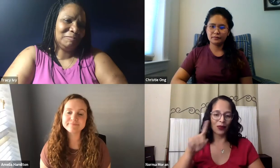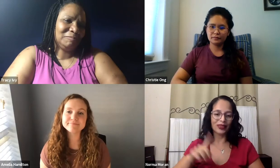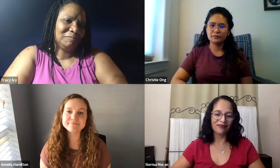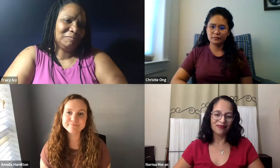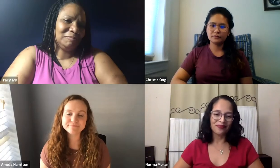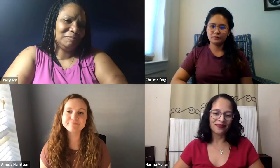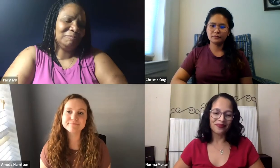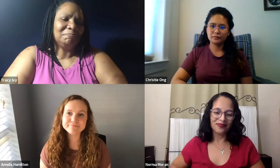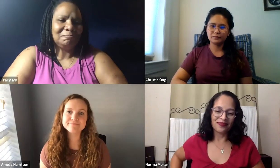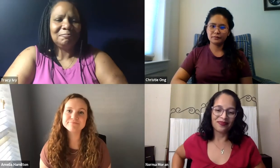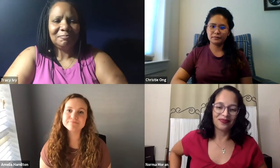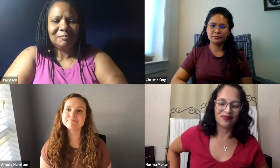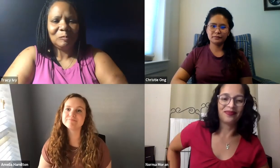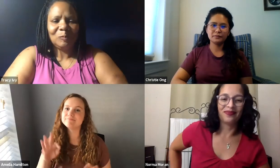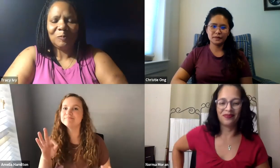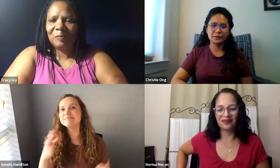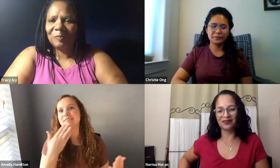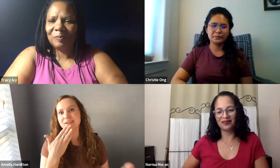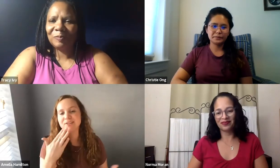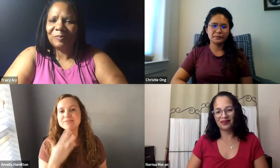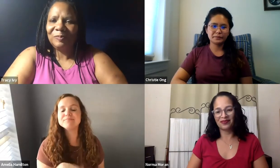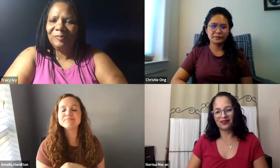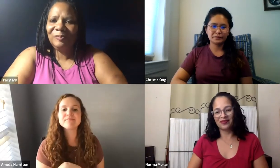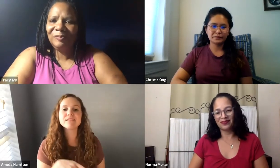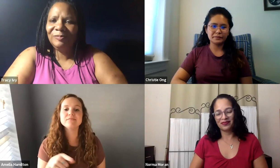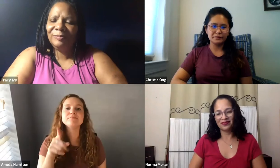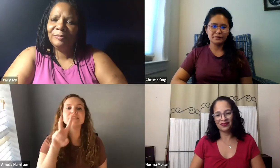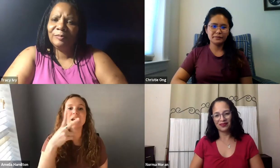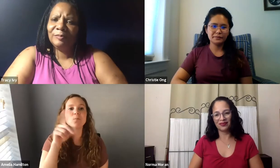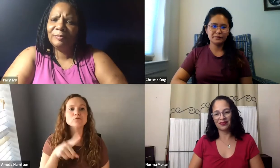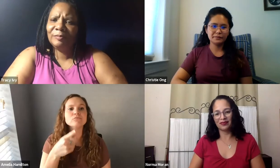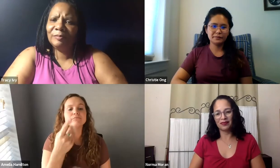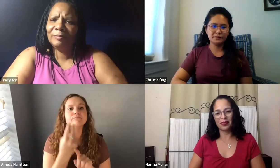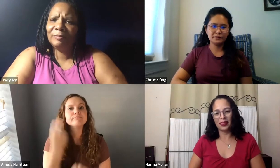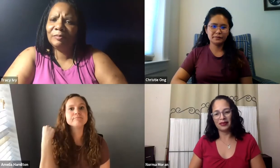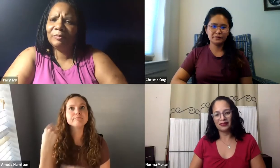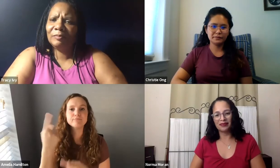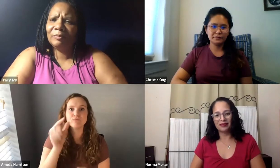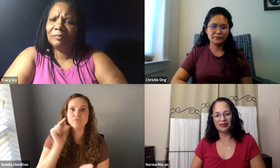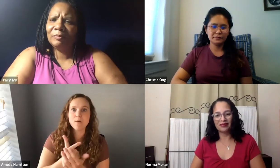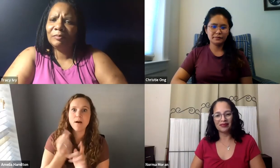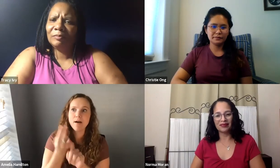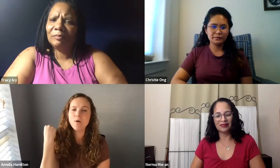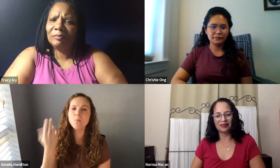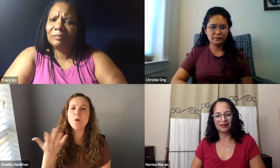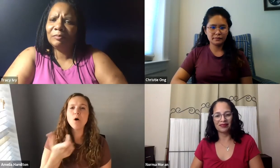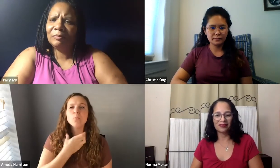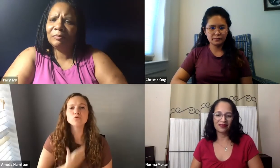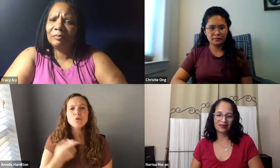basically encourage change and be able to be a part of what's happening now. Great. Thank you. The second question is looking